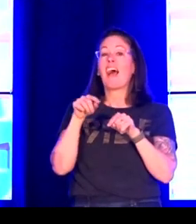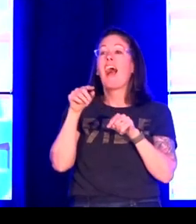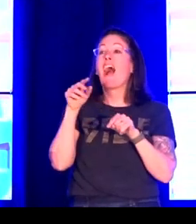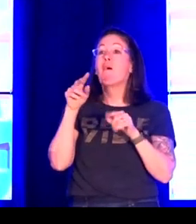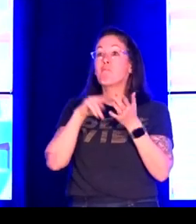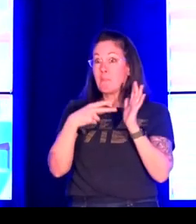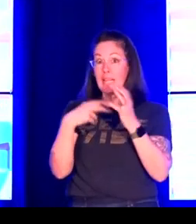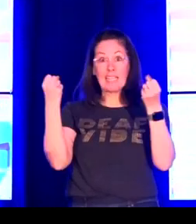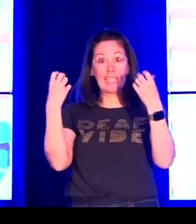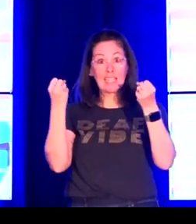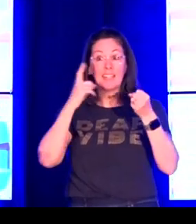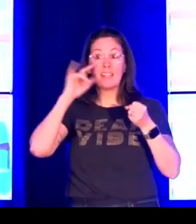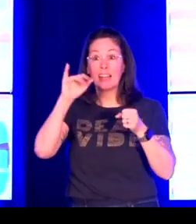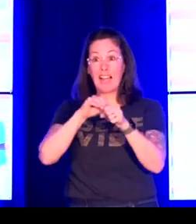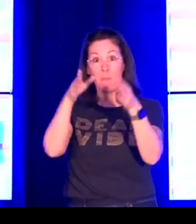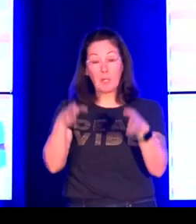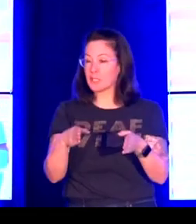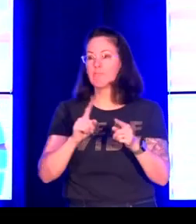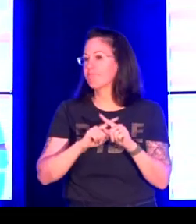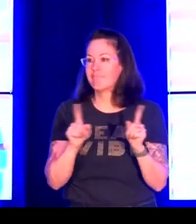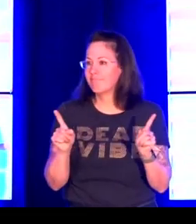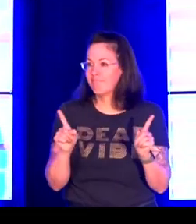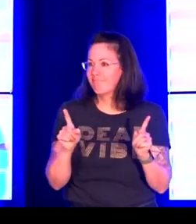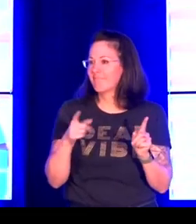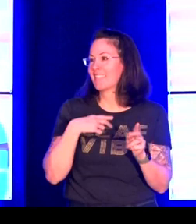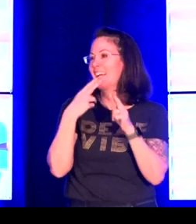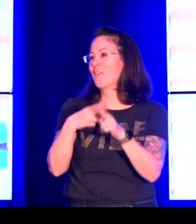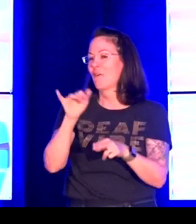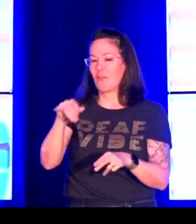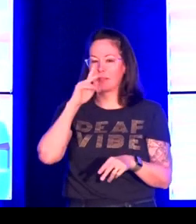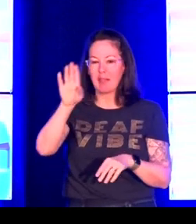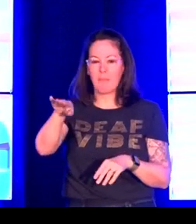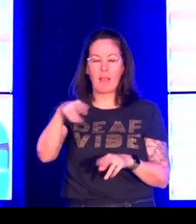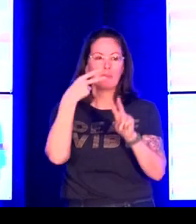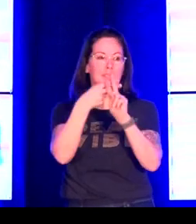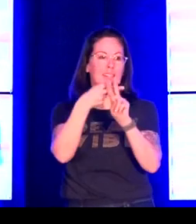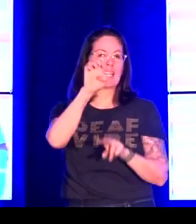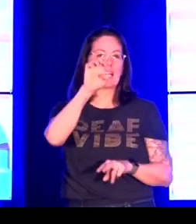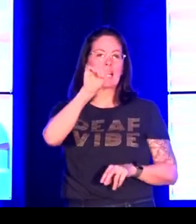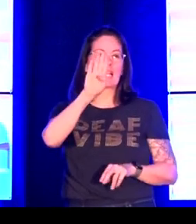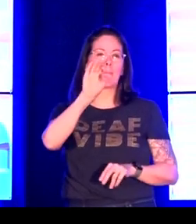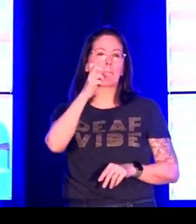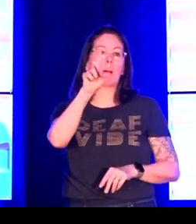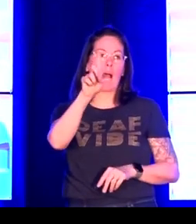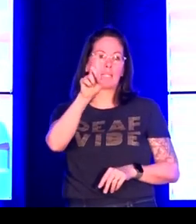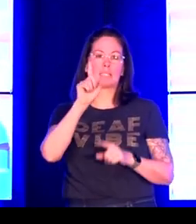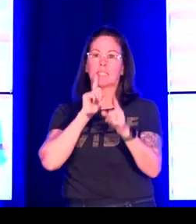participants and two researchers. So we noticed, though, that the way that people sign is different,